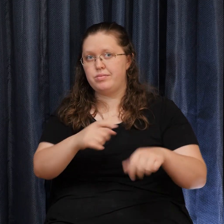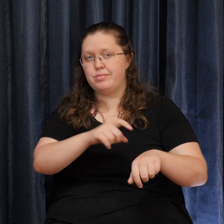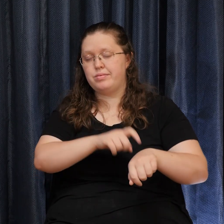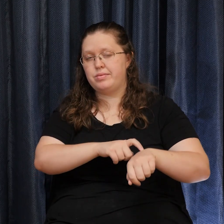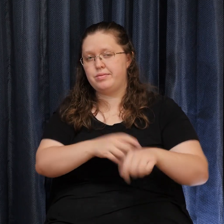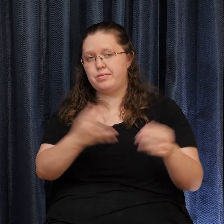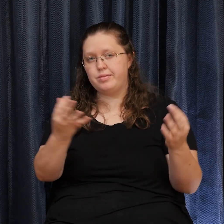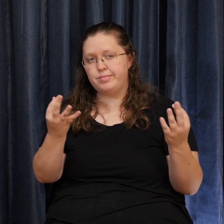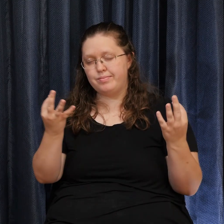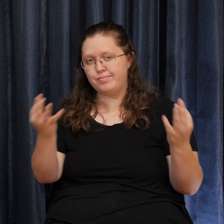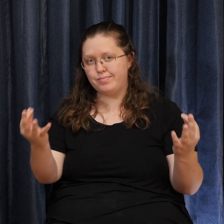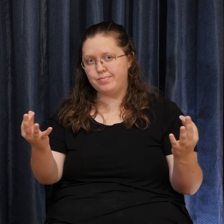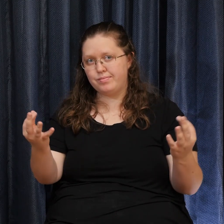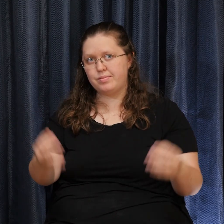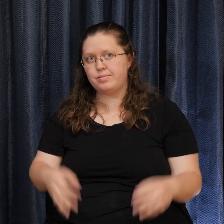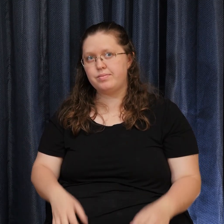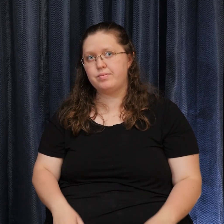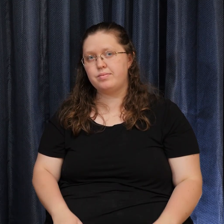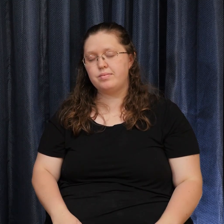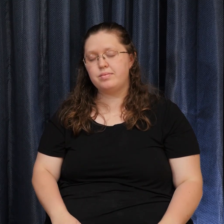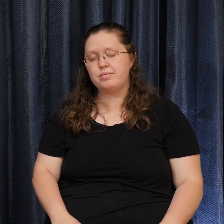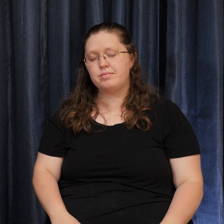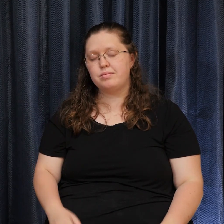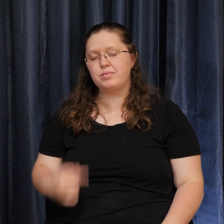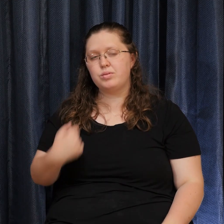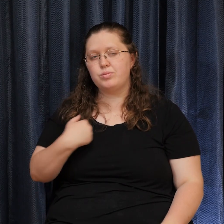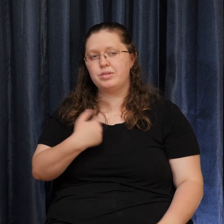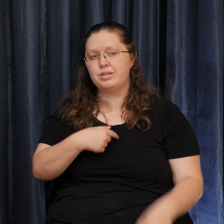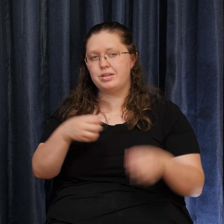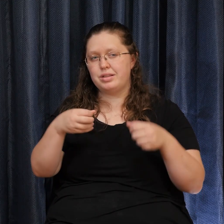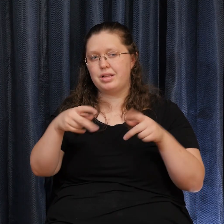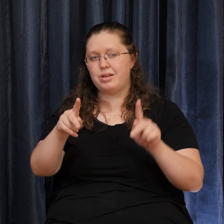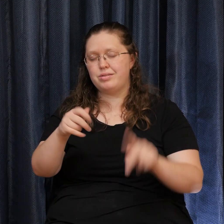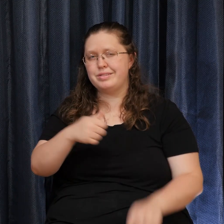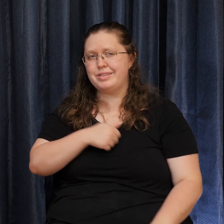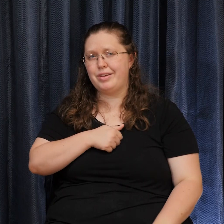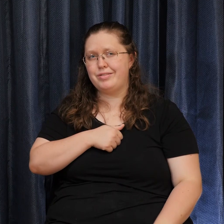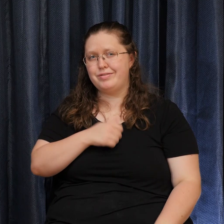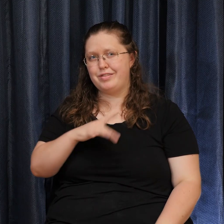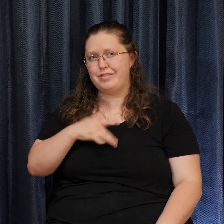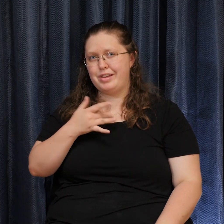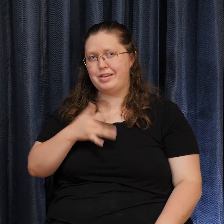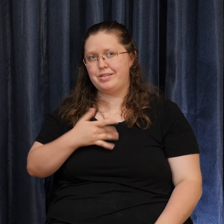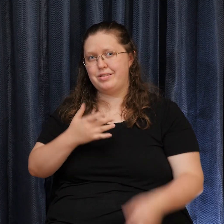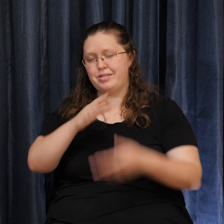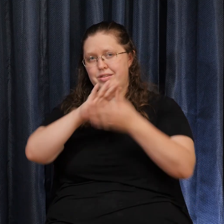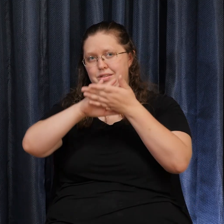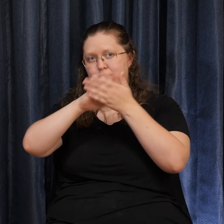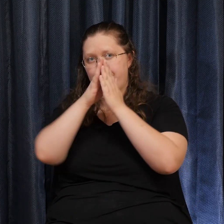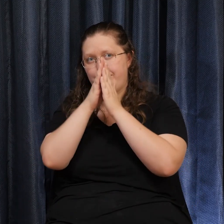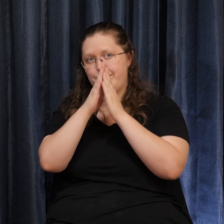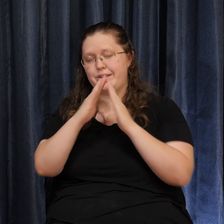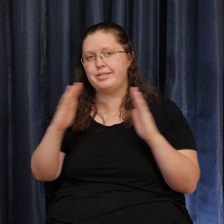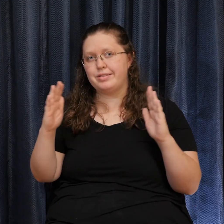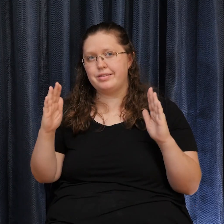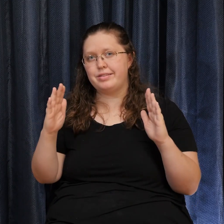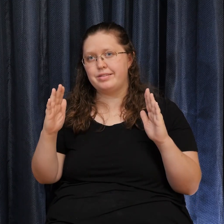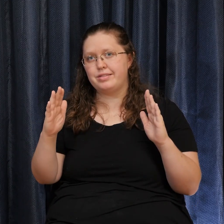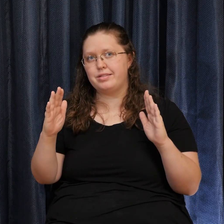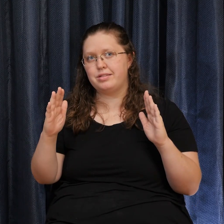We allow ourselves A sense of peace Even though Images may rise